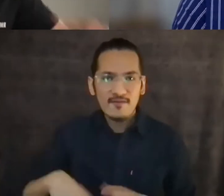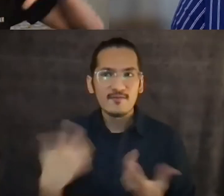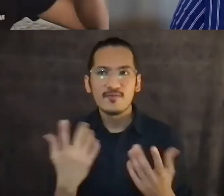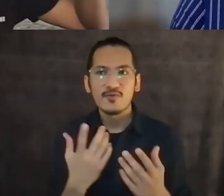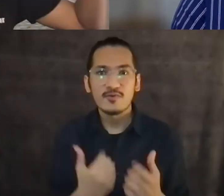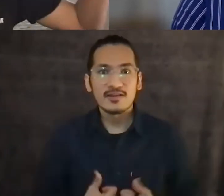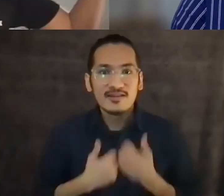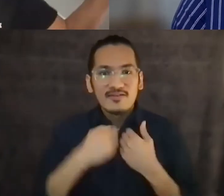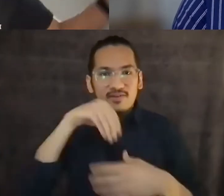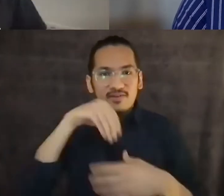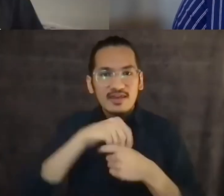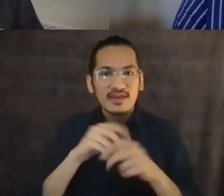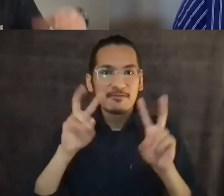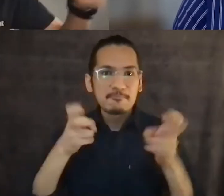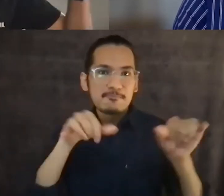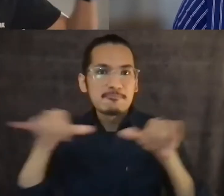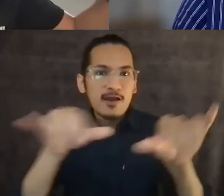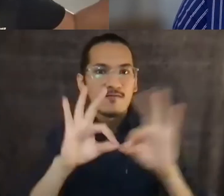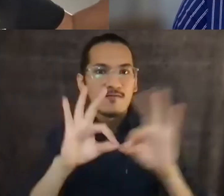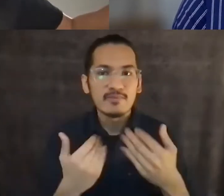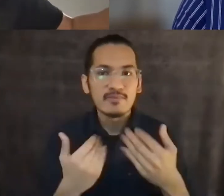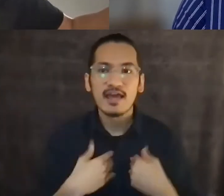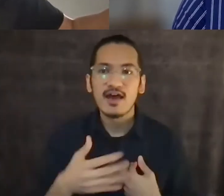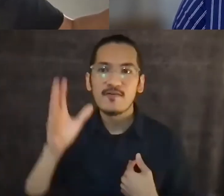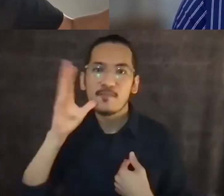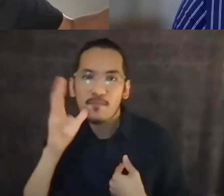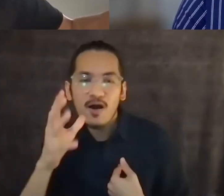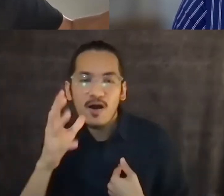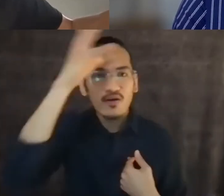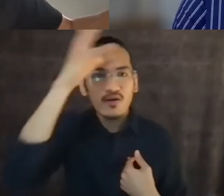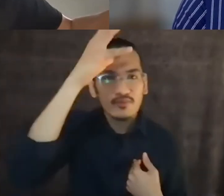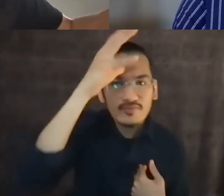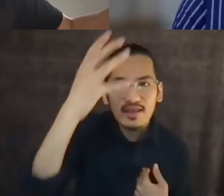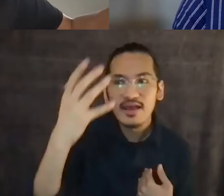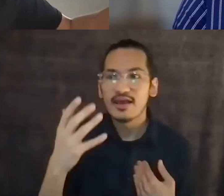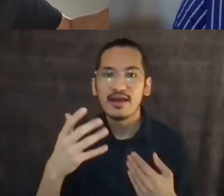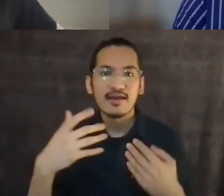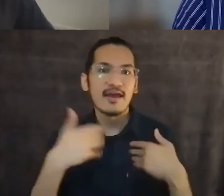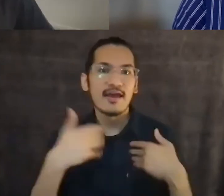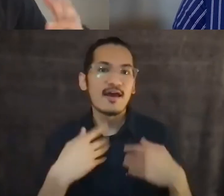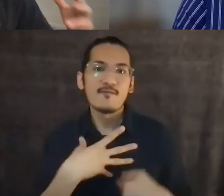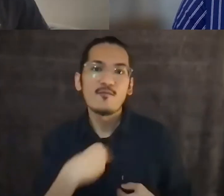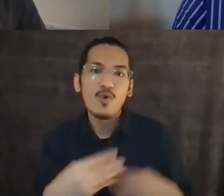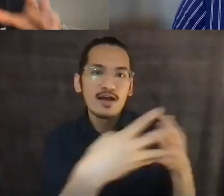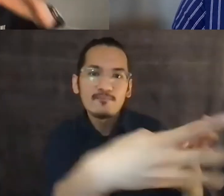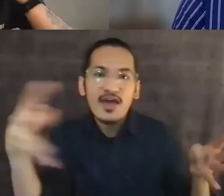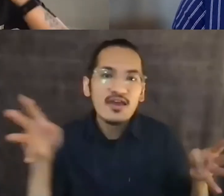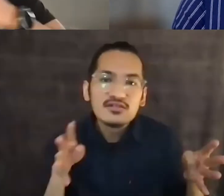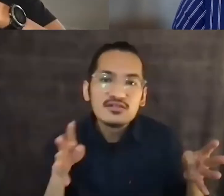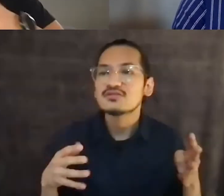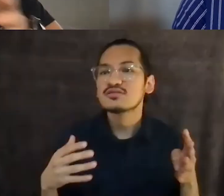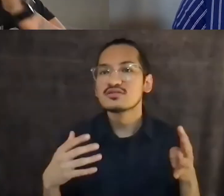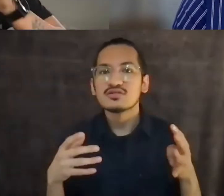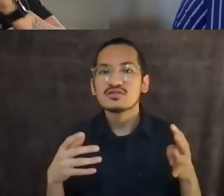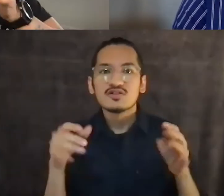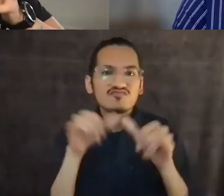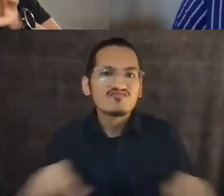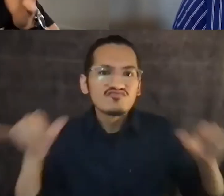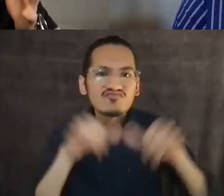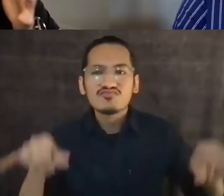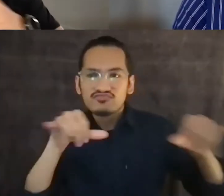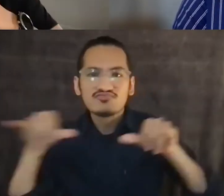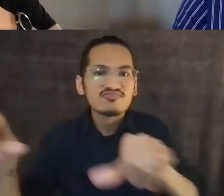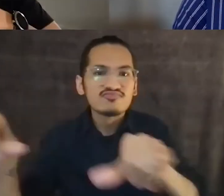and how all of that is about like generating a particular kind of economy. Um, and of course, most of that was